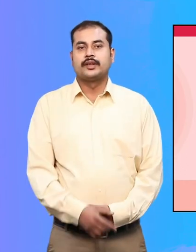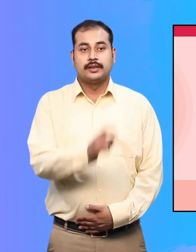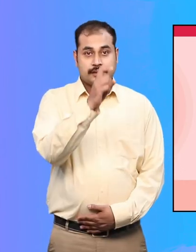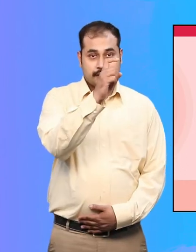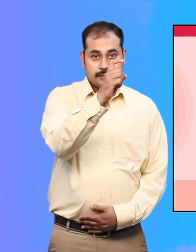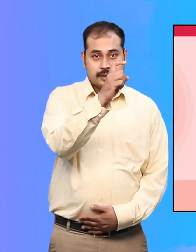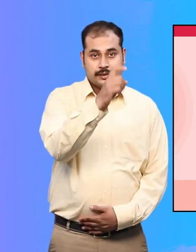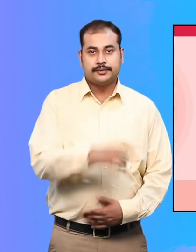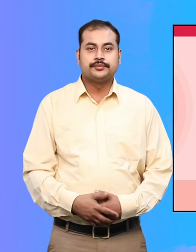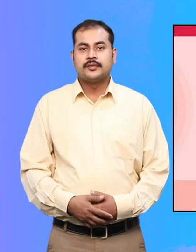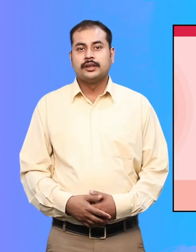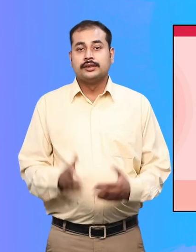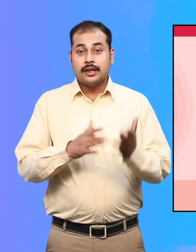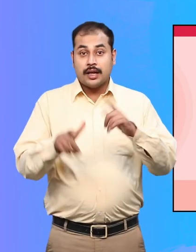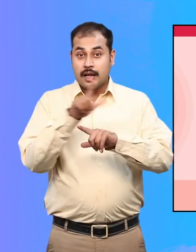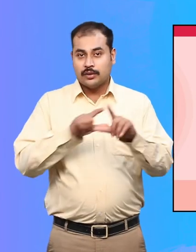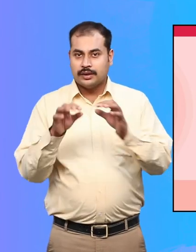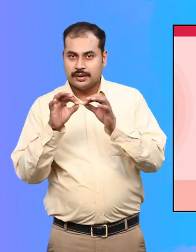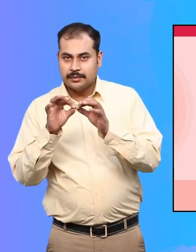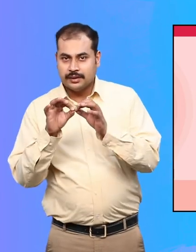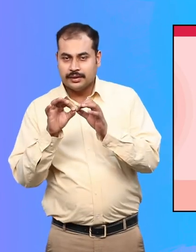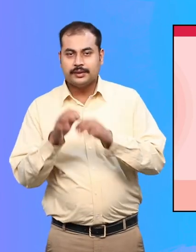7. Sign language interpretation